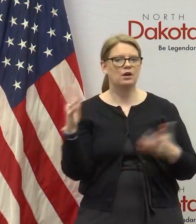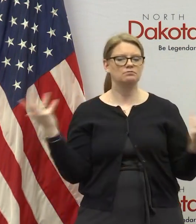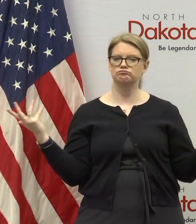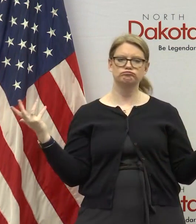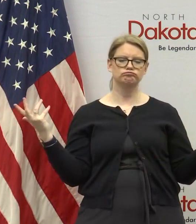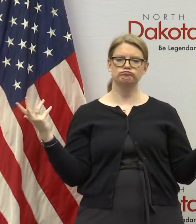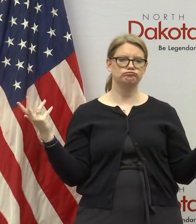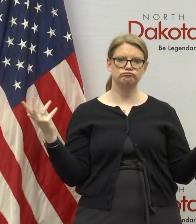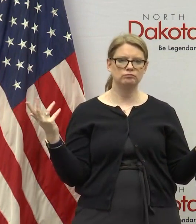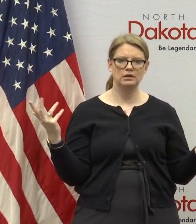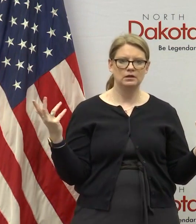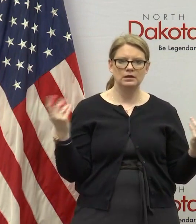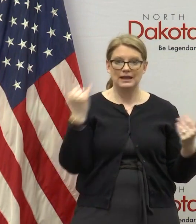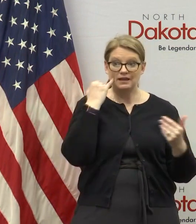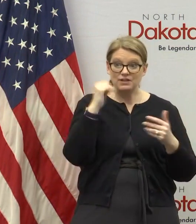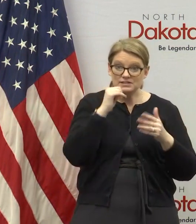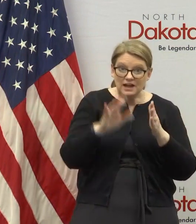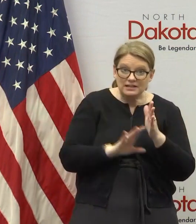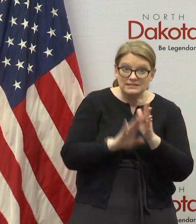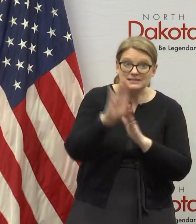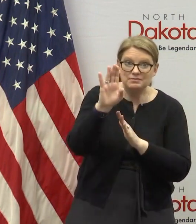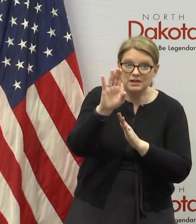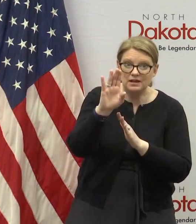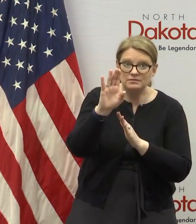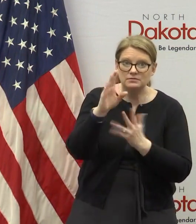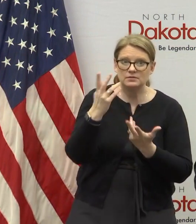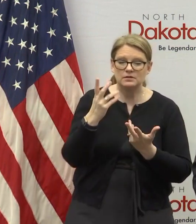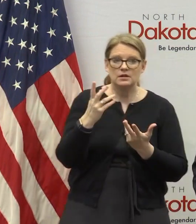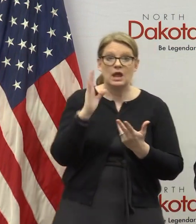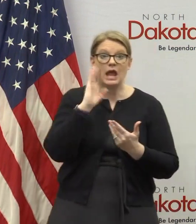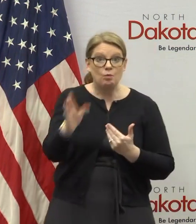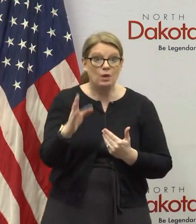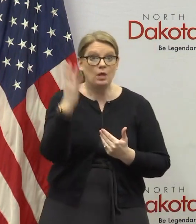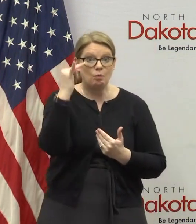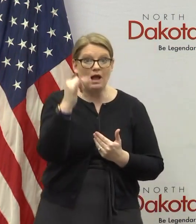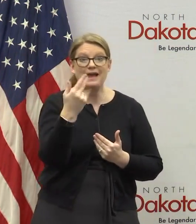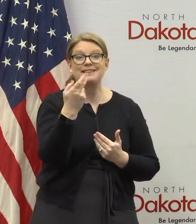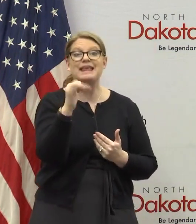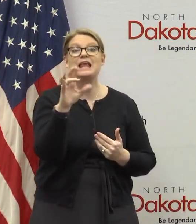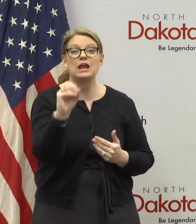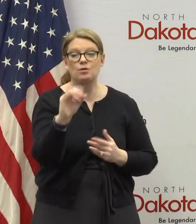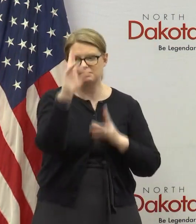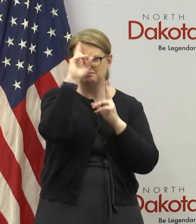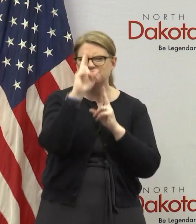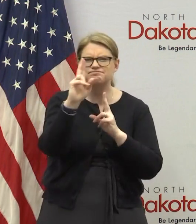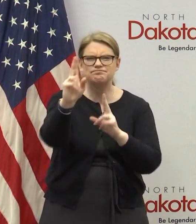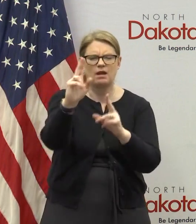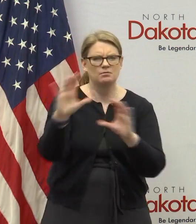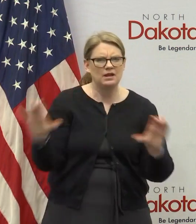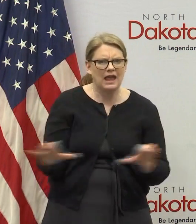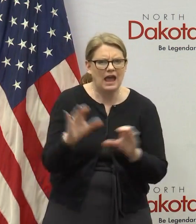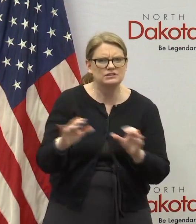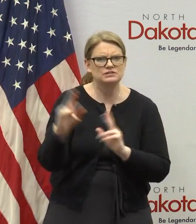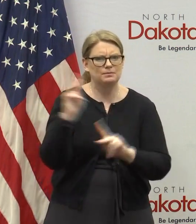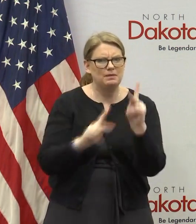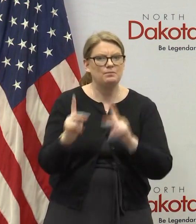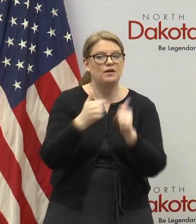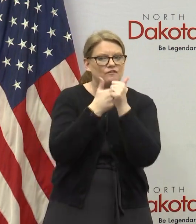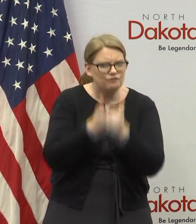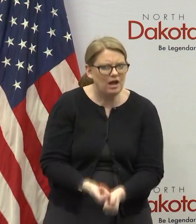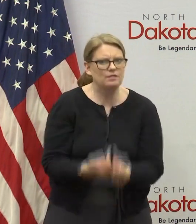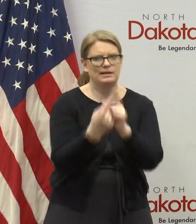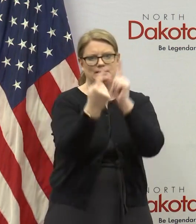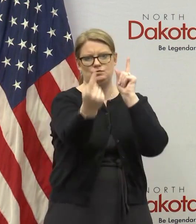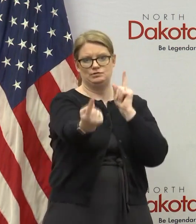climbs and if we don't have a steep climb here it will because of the heroic action of people actually executing on social distancing that will be the